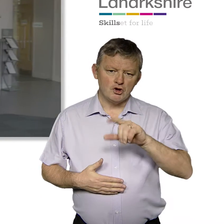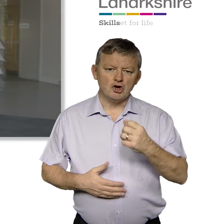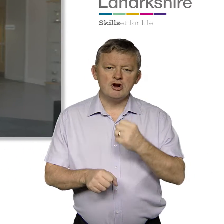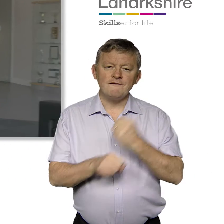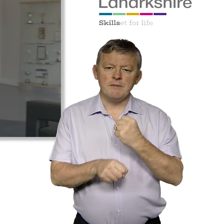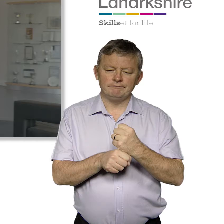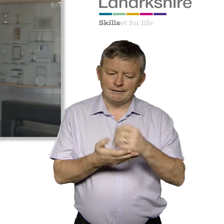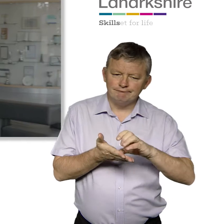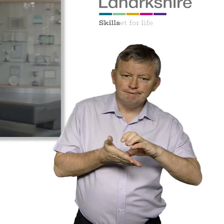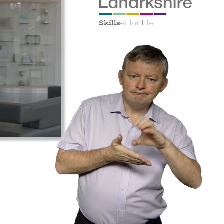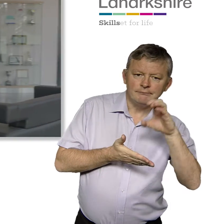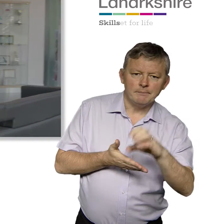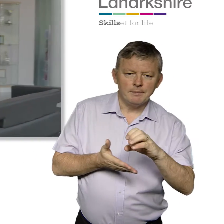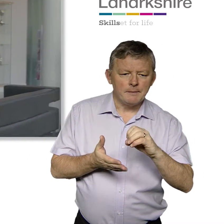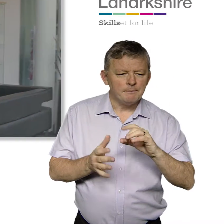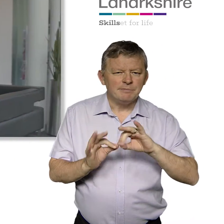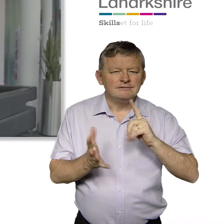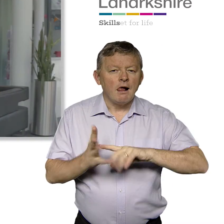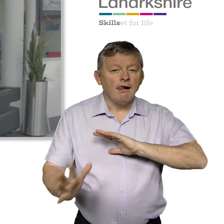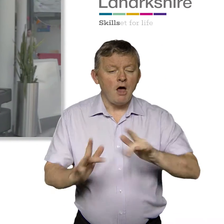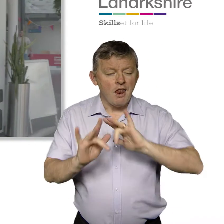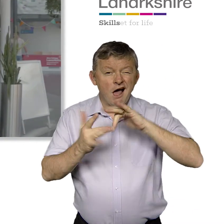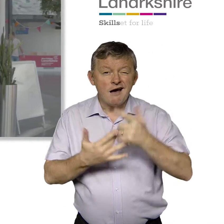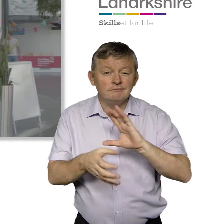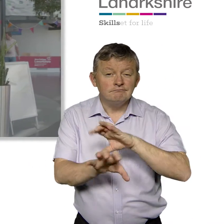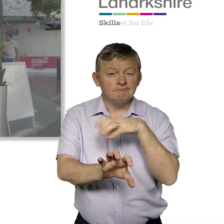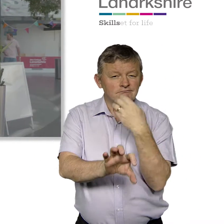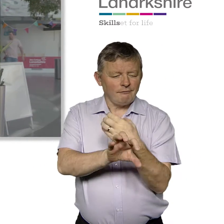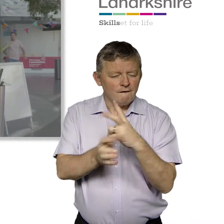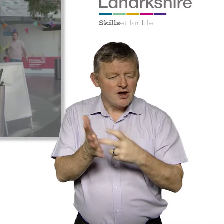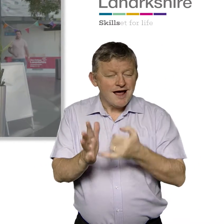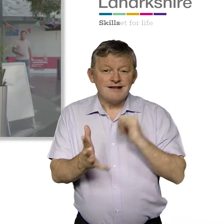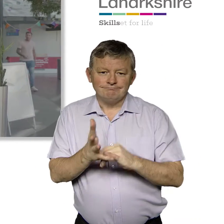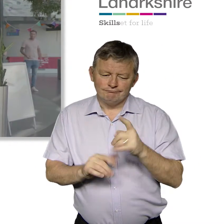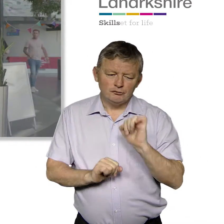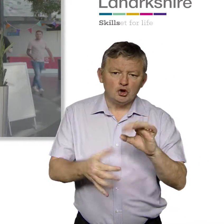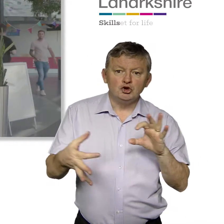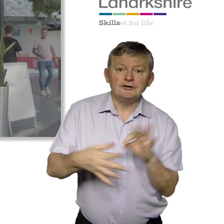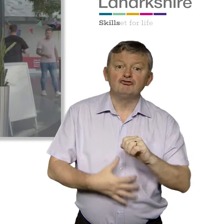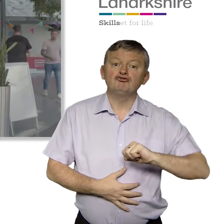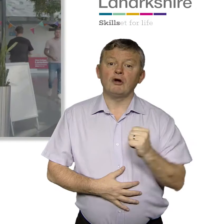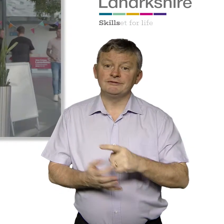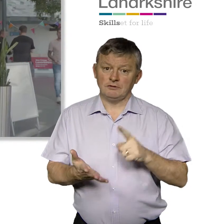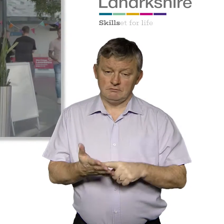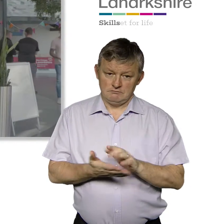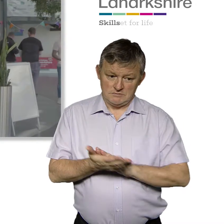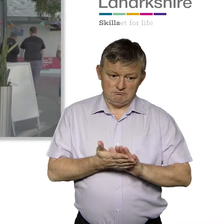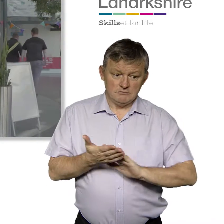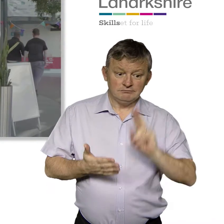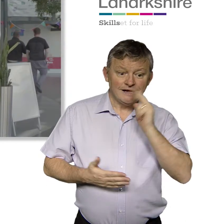Promote the use of the Scottish Government's nationally funded BSL online interpreting video relay services, called